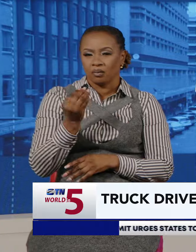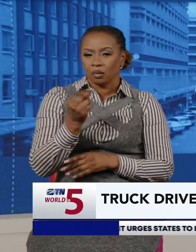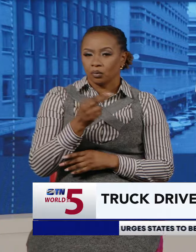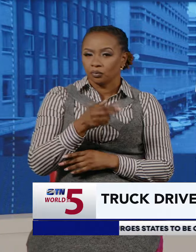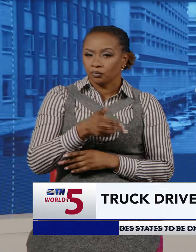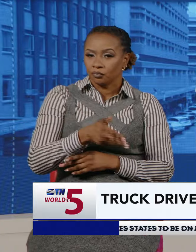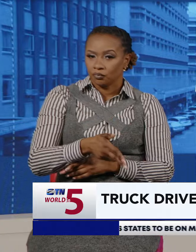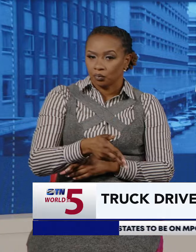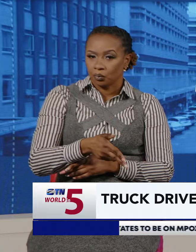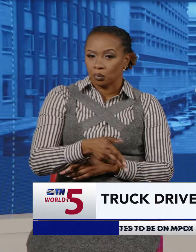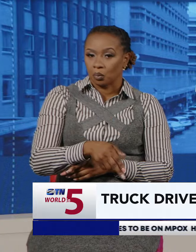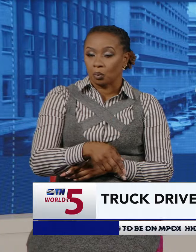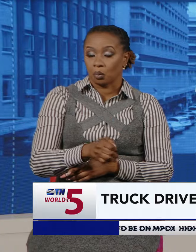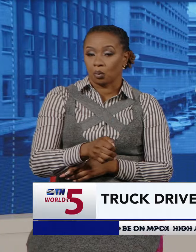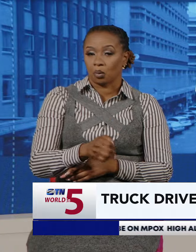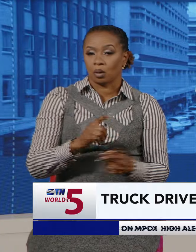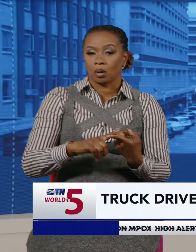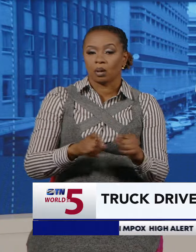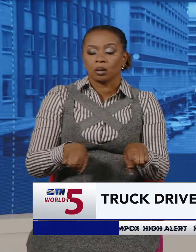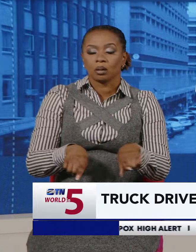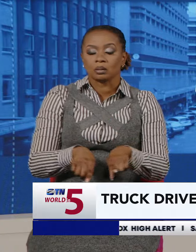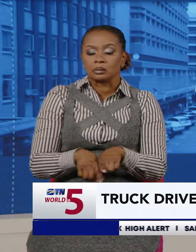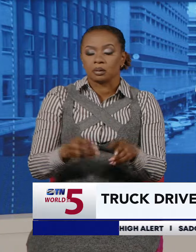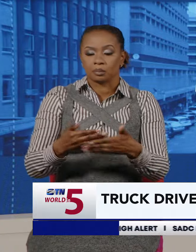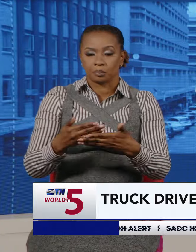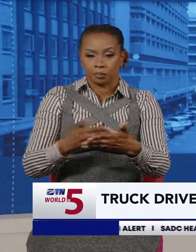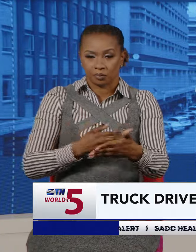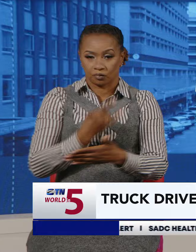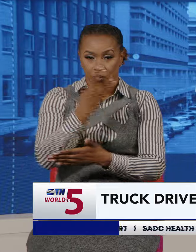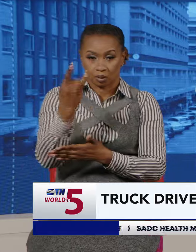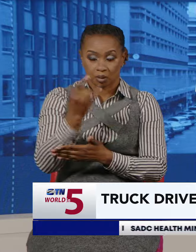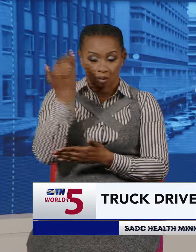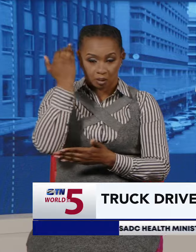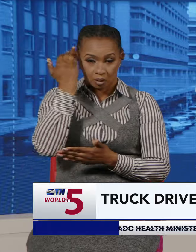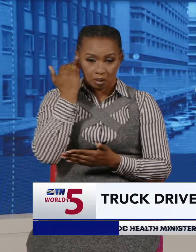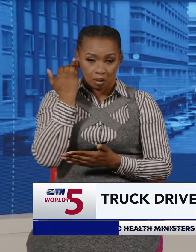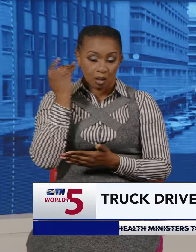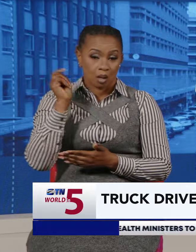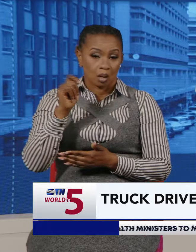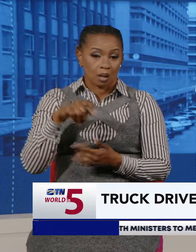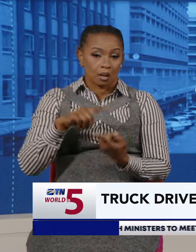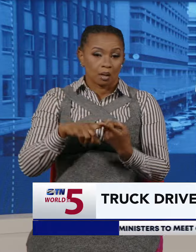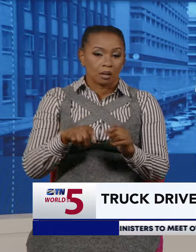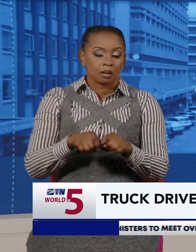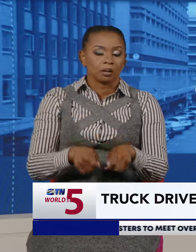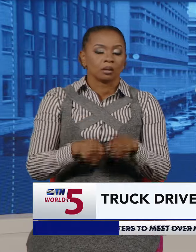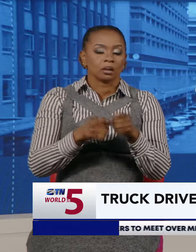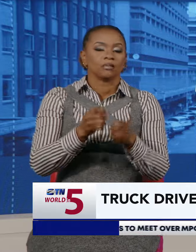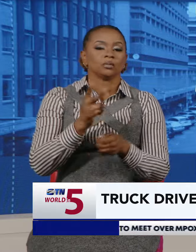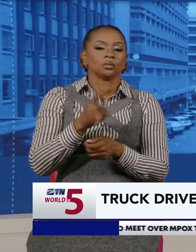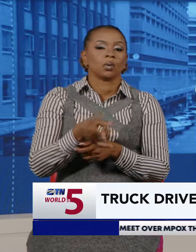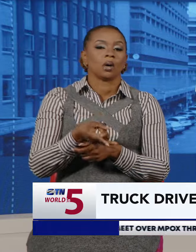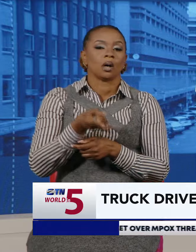part of their delivery. They appeared before Harare Magistrate Simon Candiero, who granted them 200